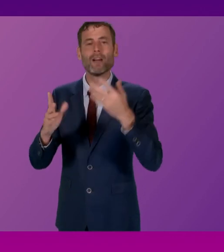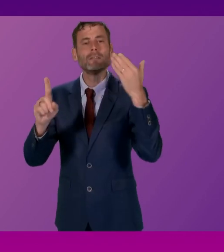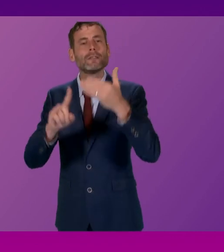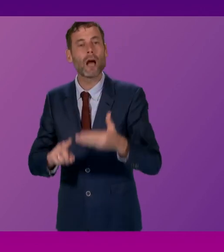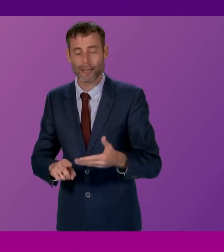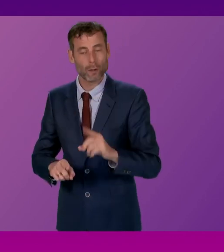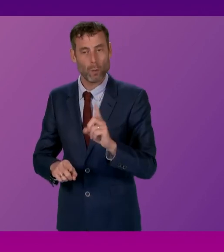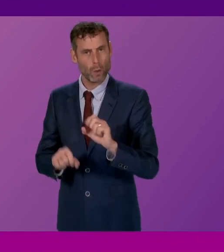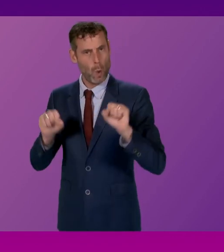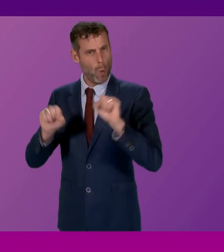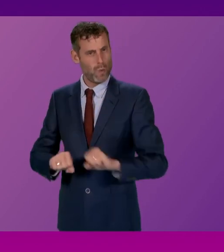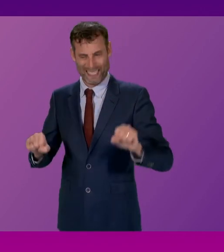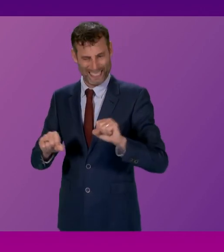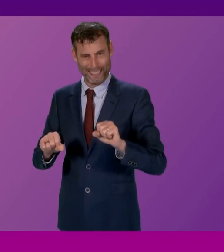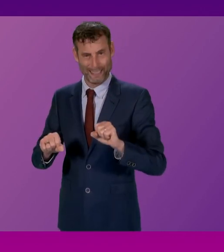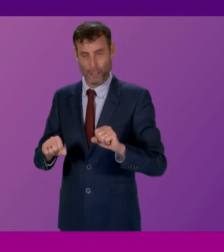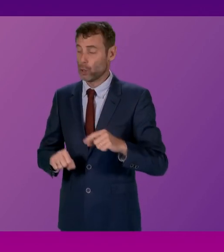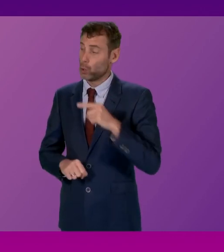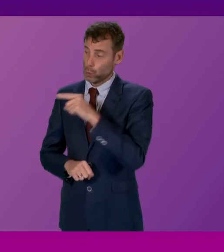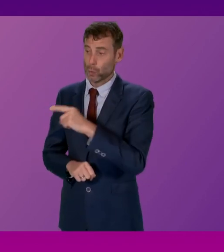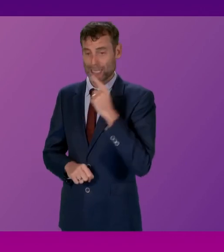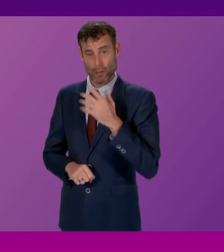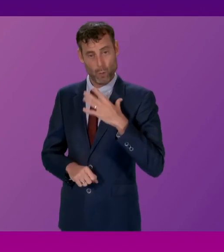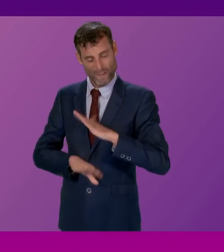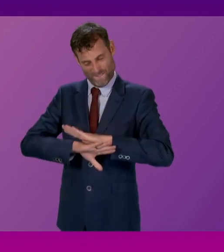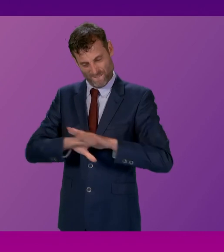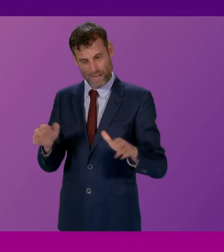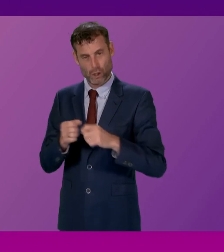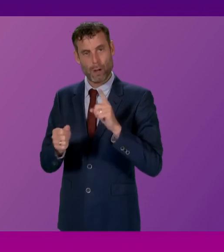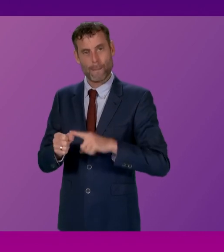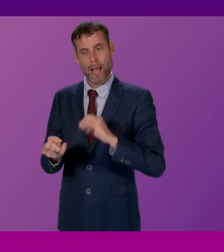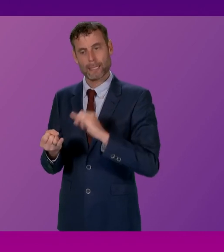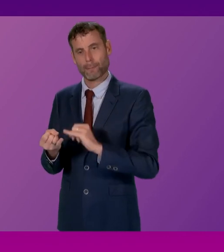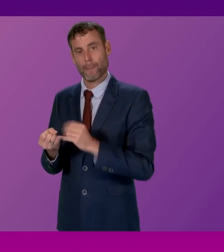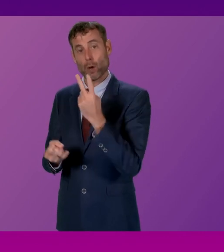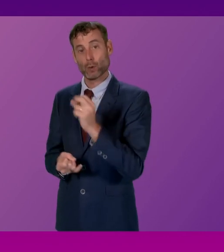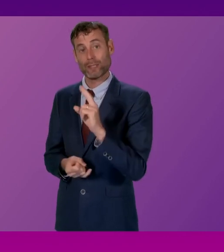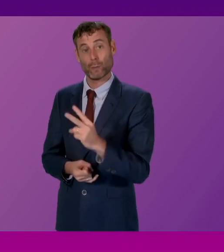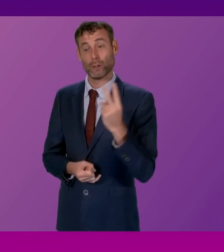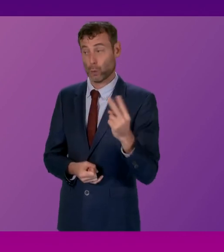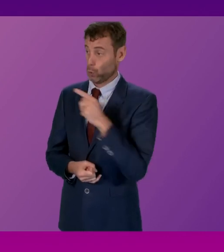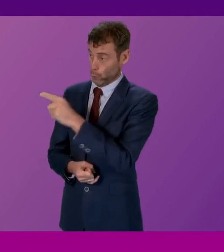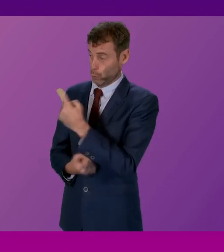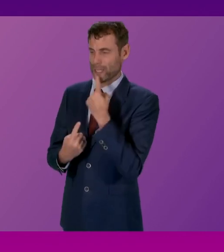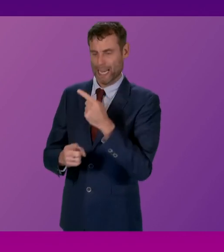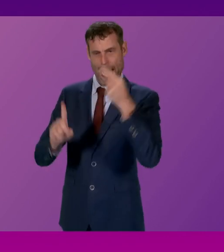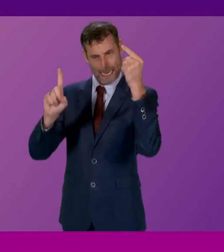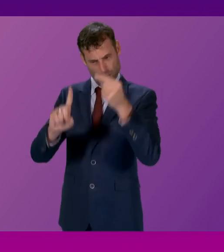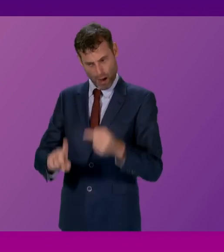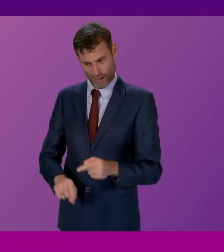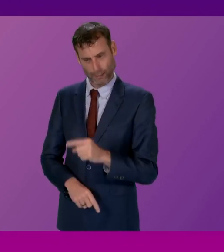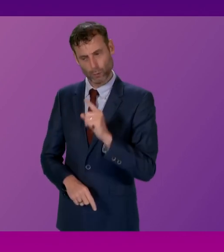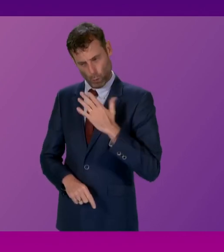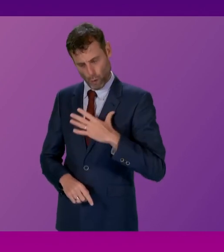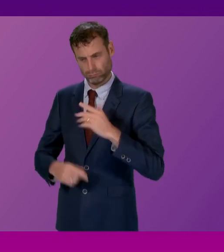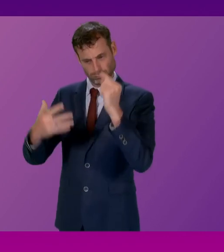long waits for treatment by September 2022. Not a single one of those targets has been met. In